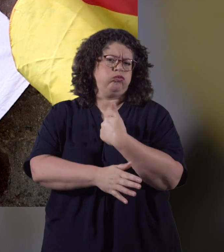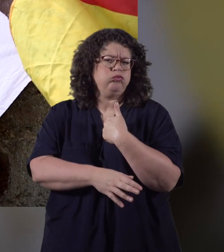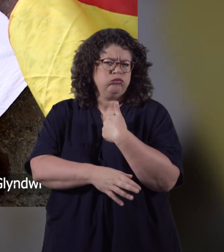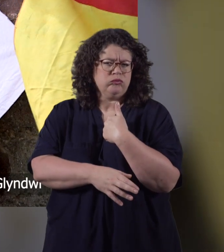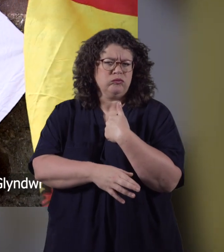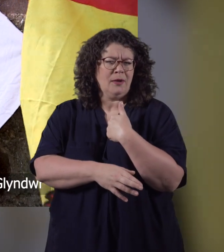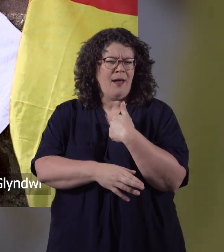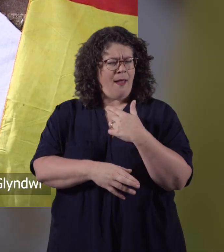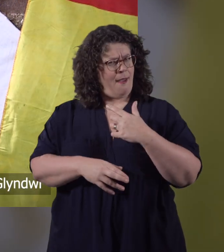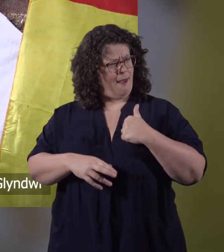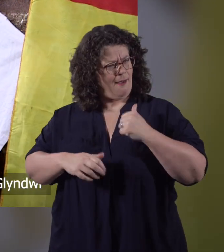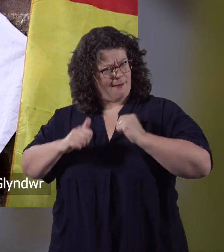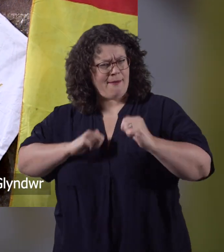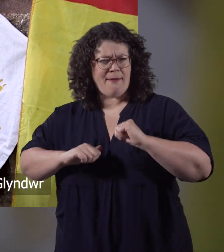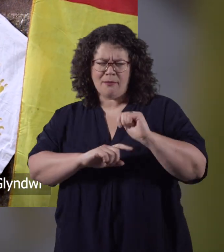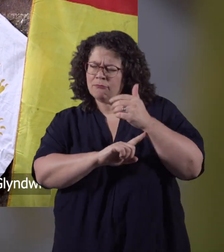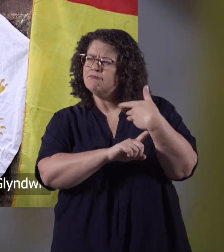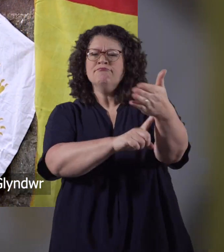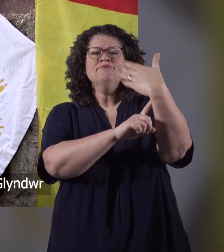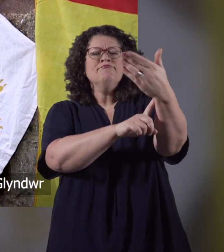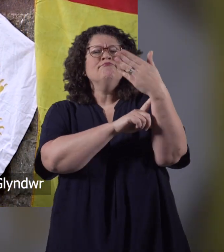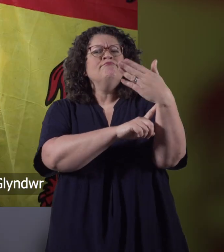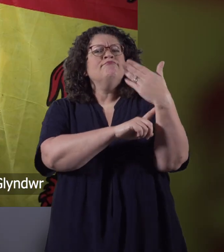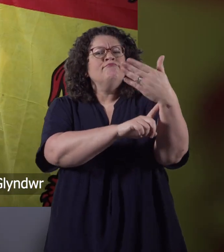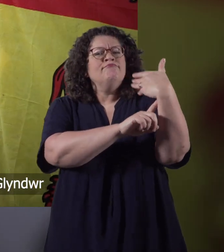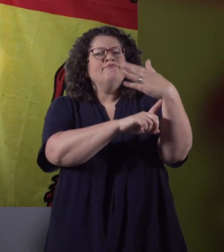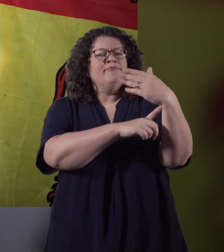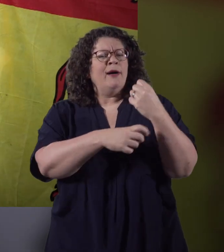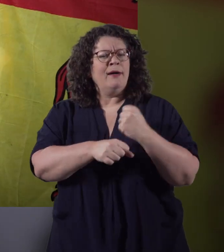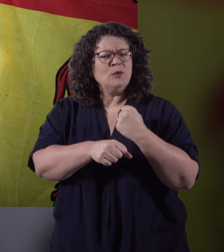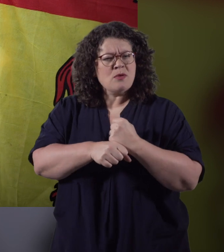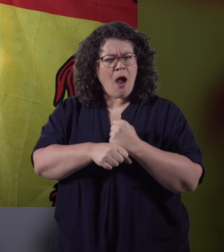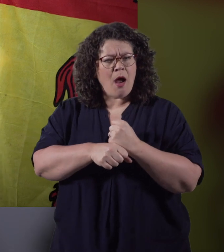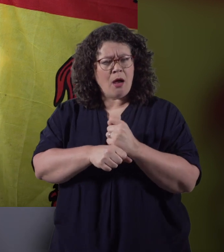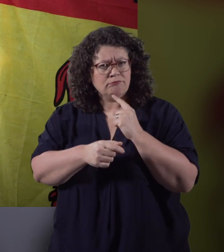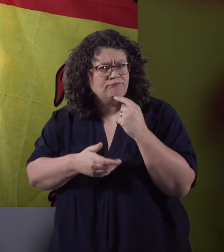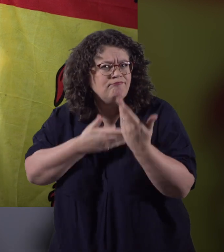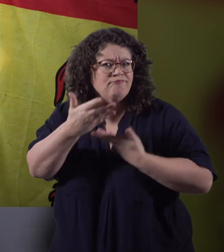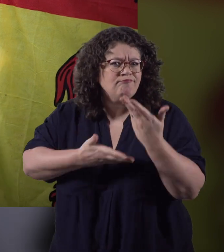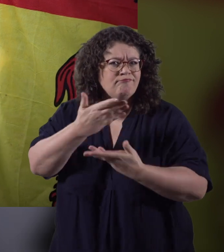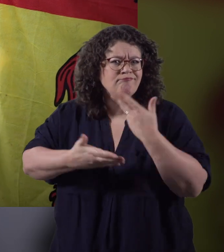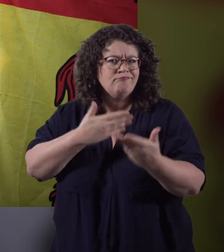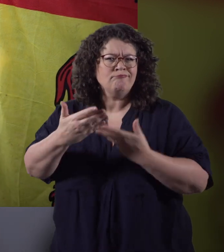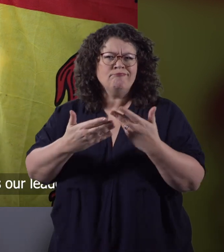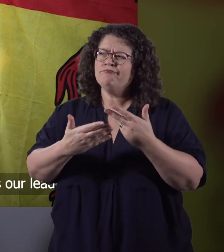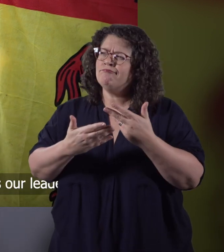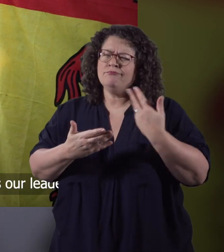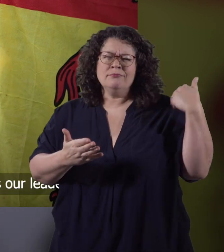I shall dare therefore to wear once more the colours of Glyndwr and talk to you of times gone, when cries of